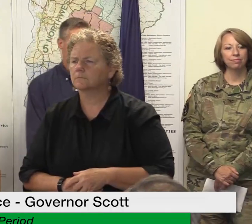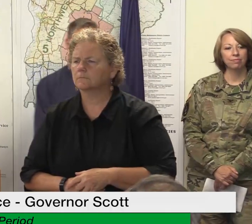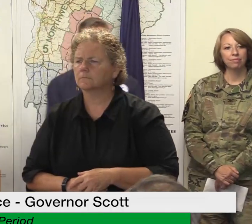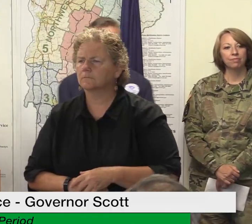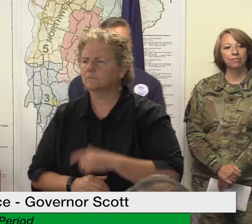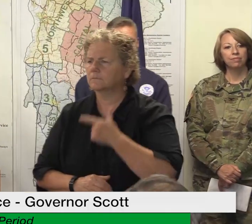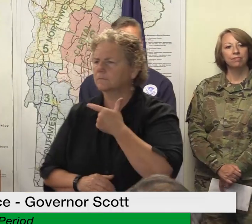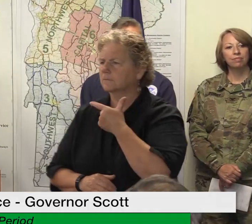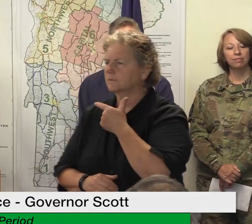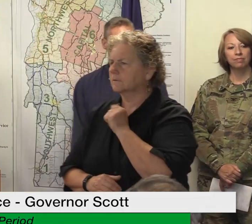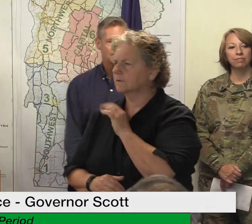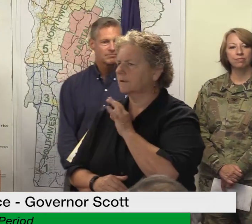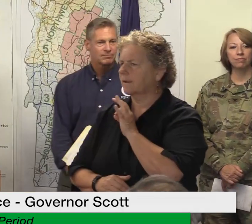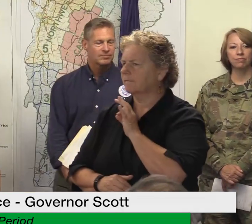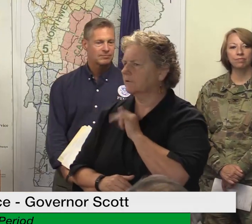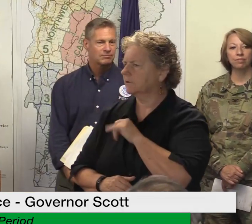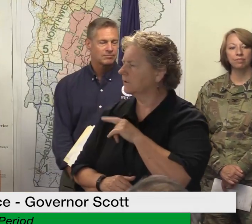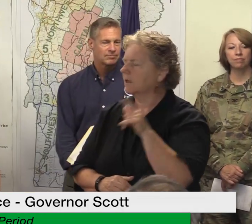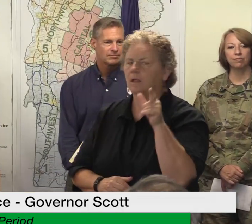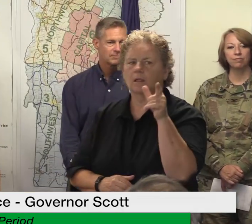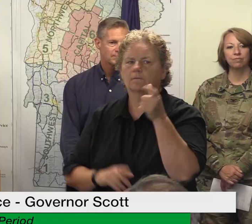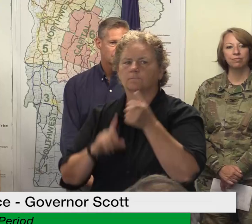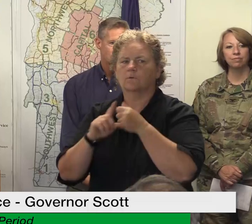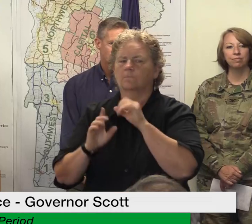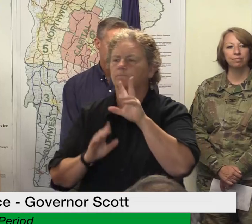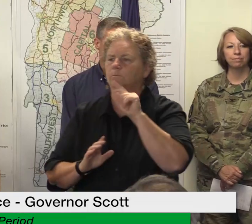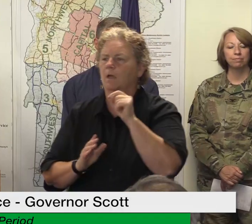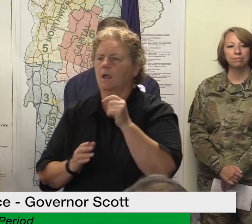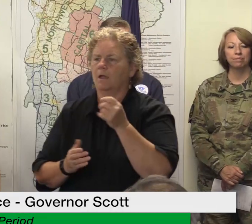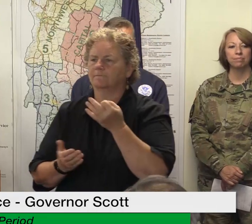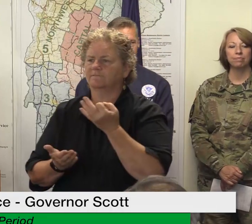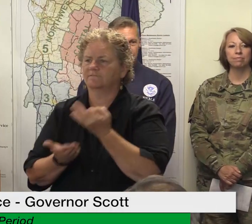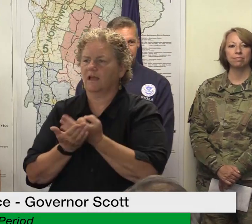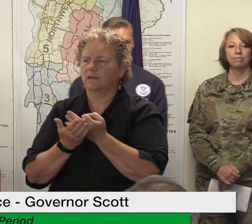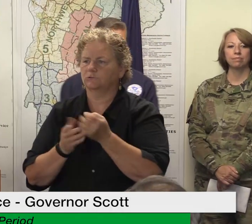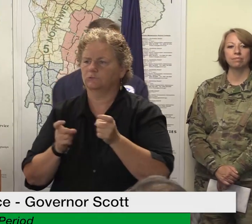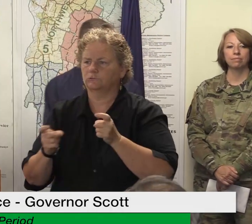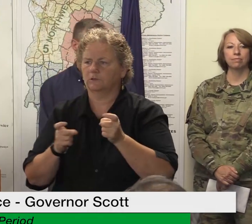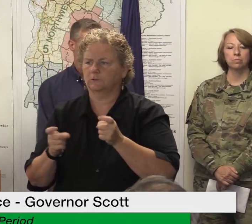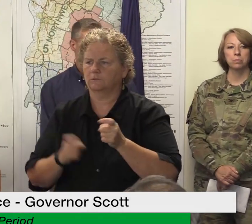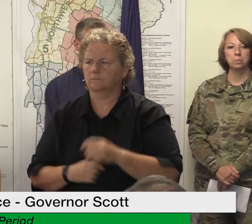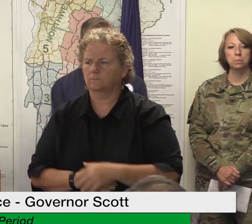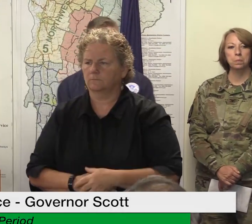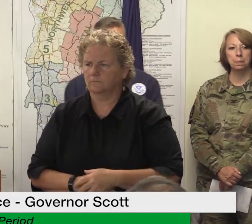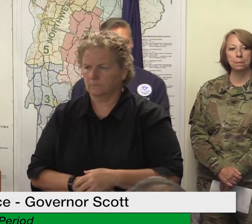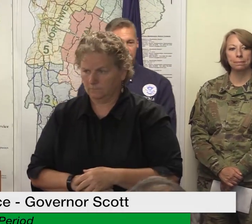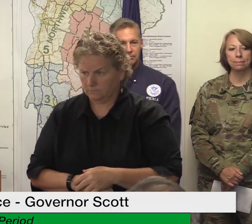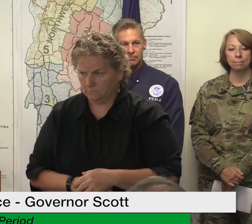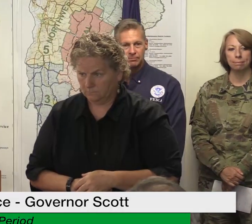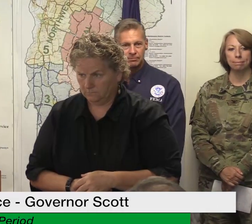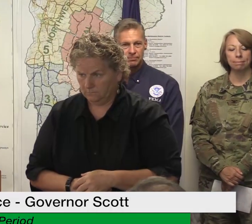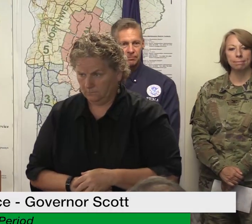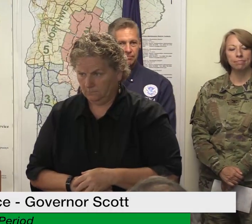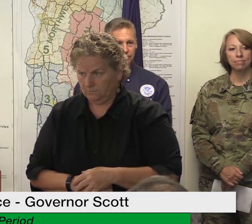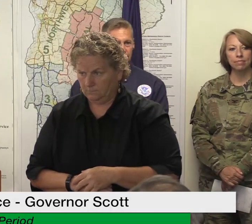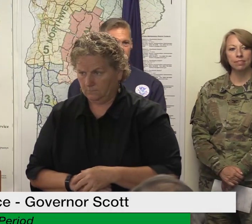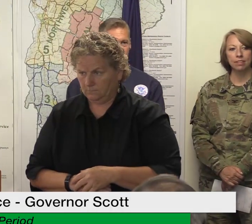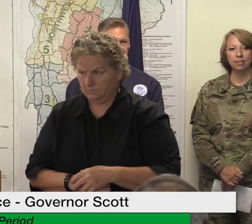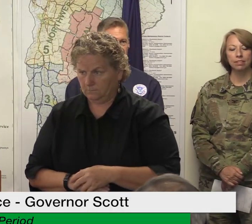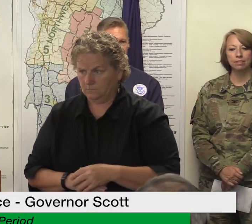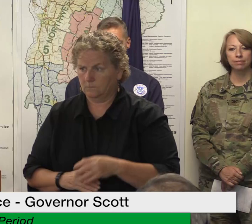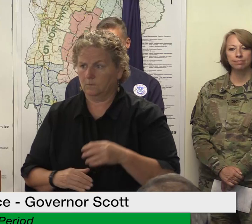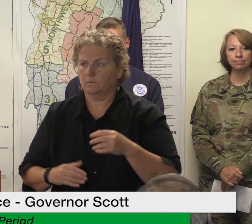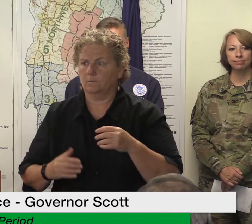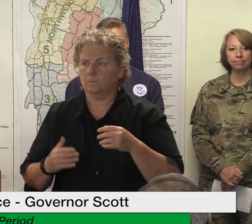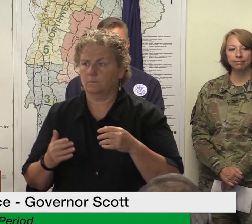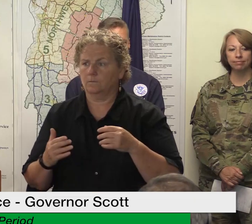finance regulation uh and to that question we we did already provide industry uh guidance on this that this